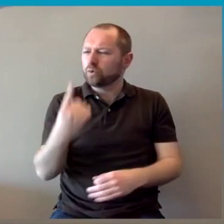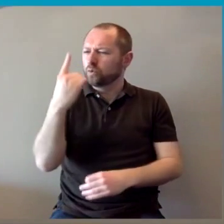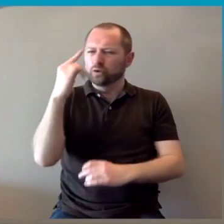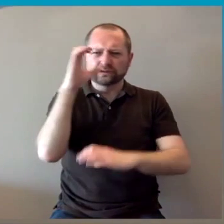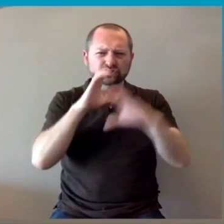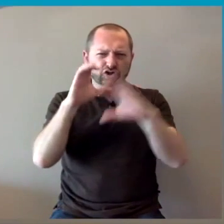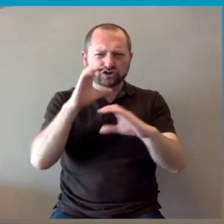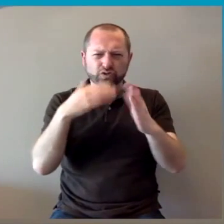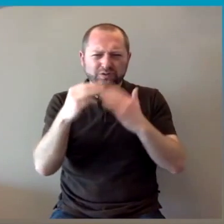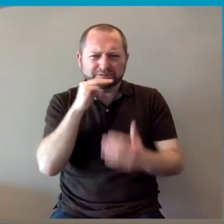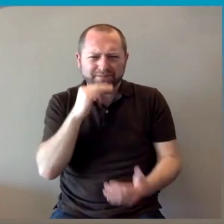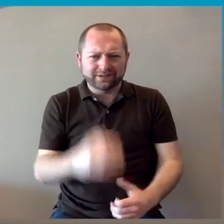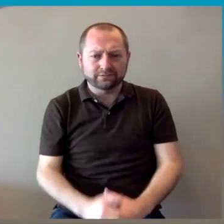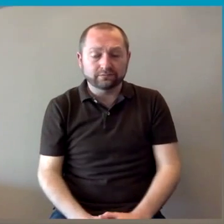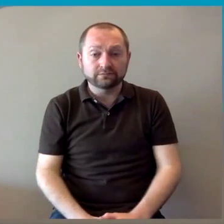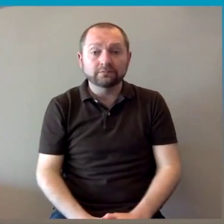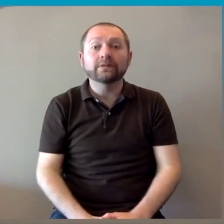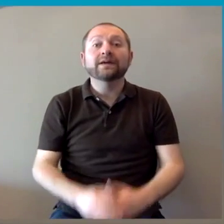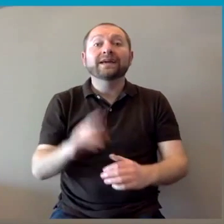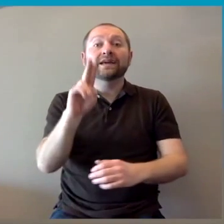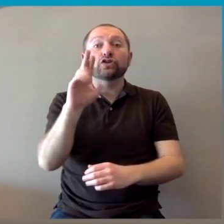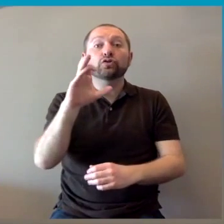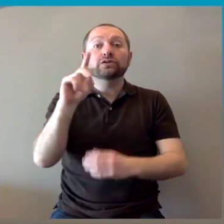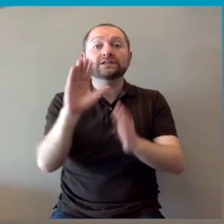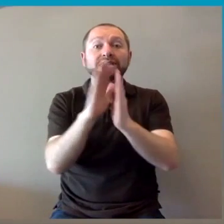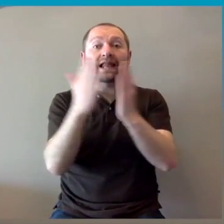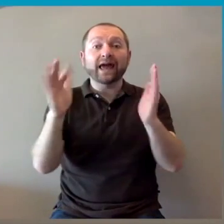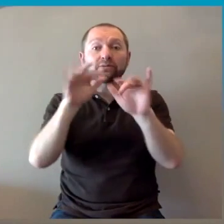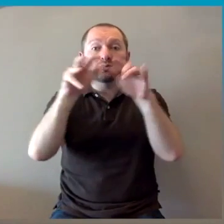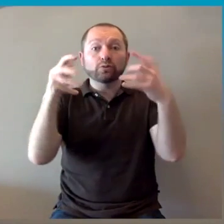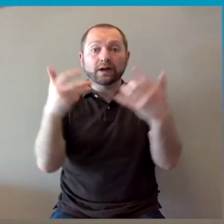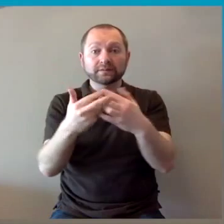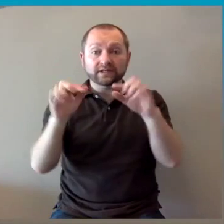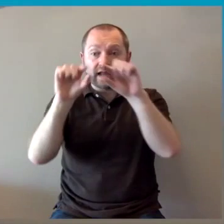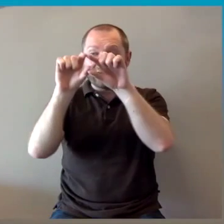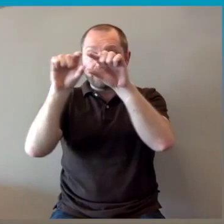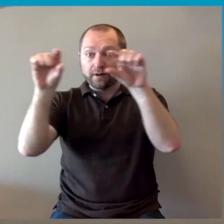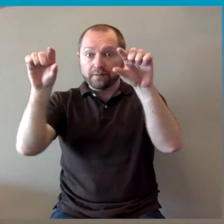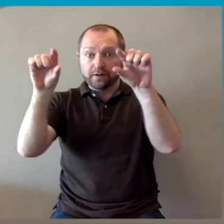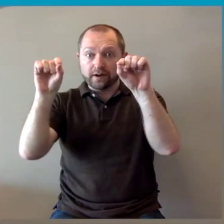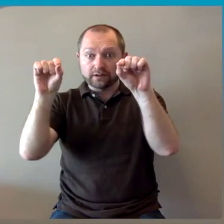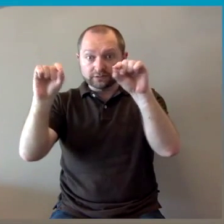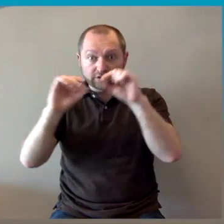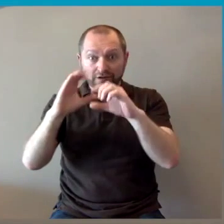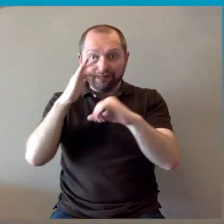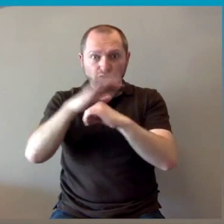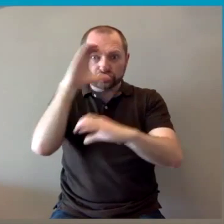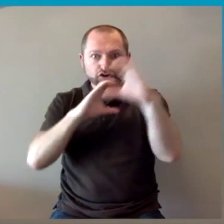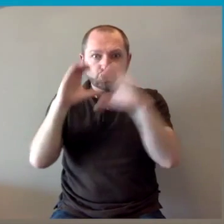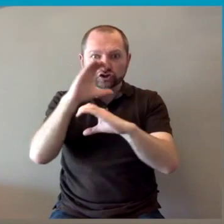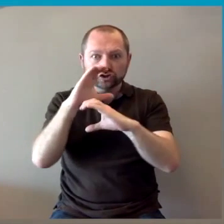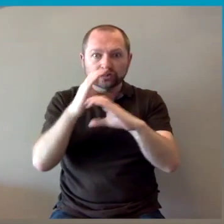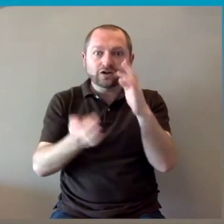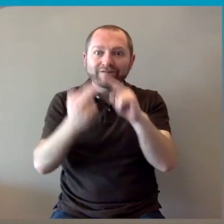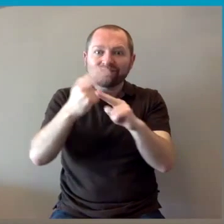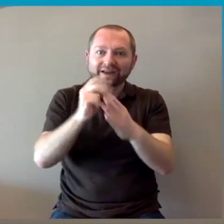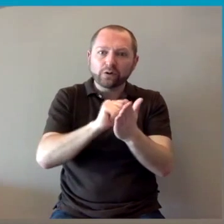So what is OneSearch? OneSearch is a search box that can be used to access the print and electronic material that's available in